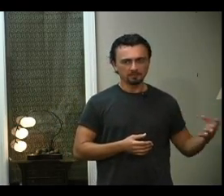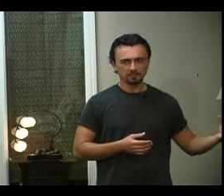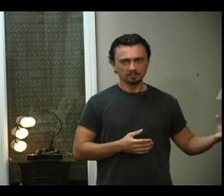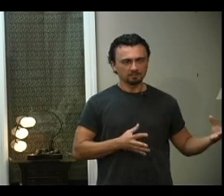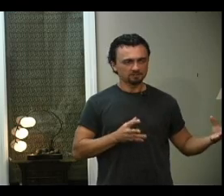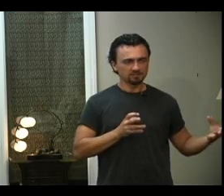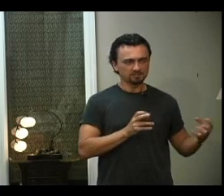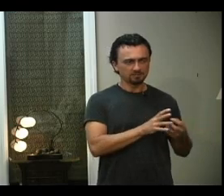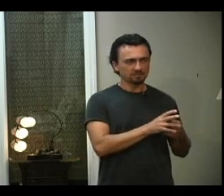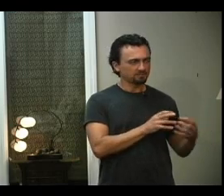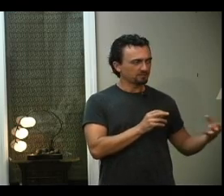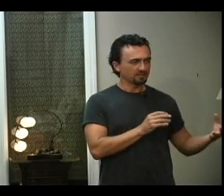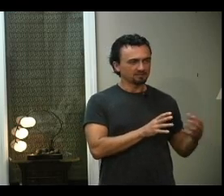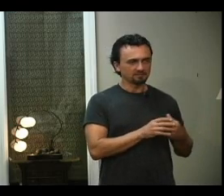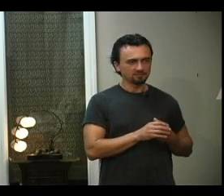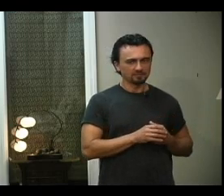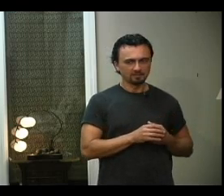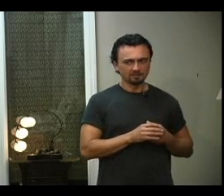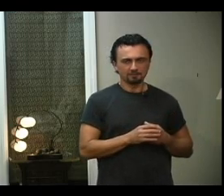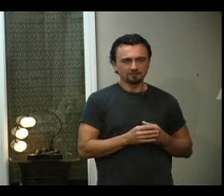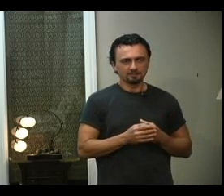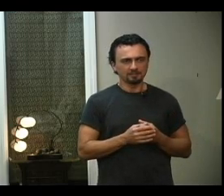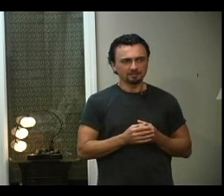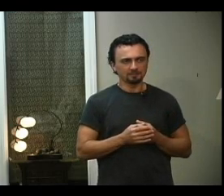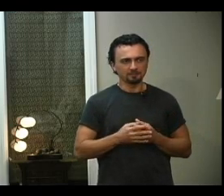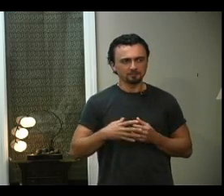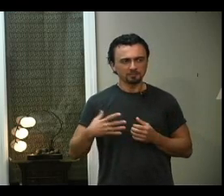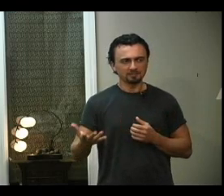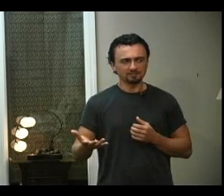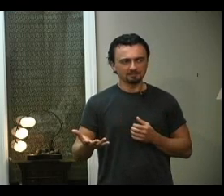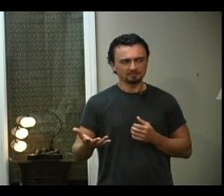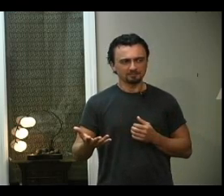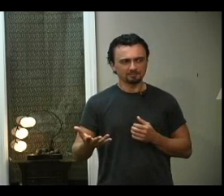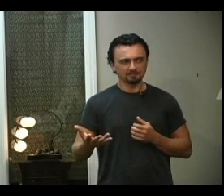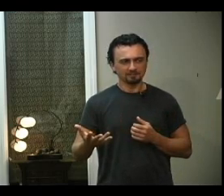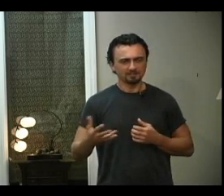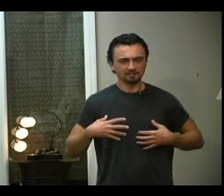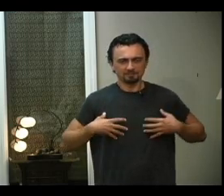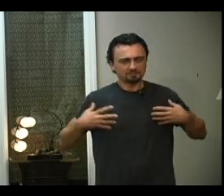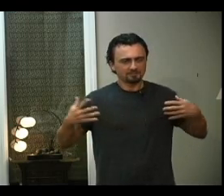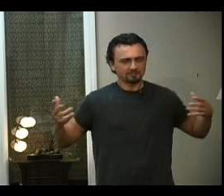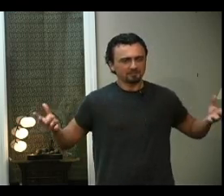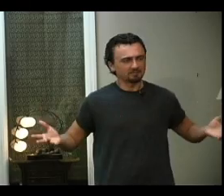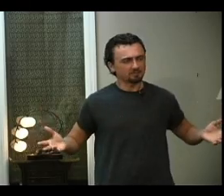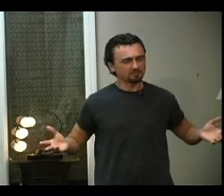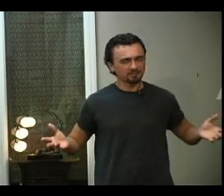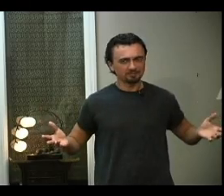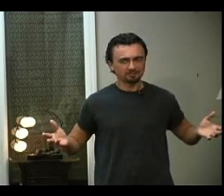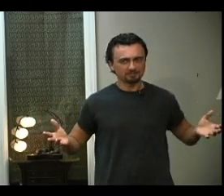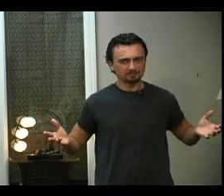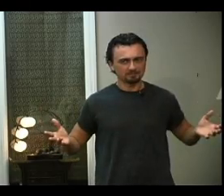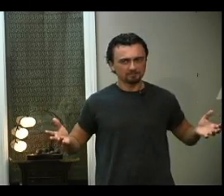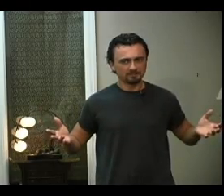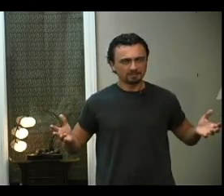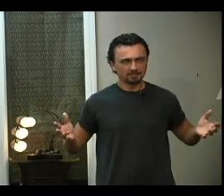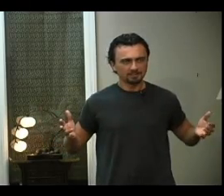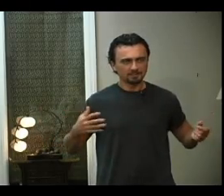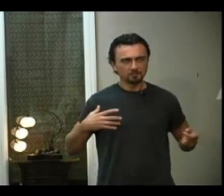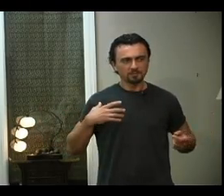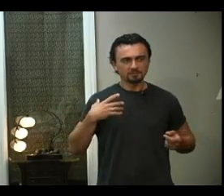Change your thoughts To negative Or you can go Positive And it will never Affect you But you